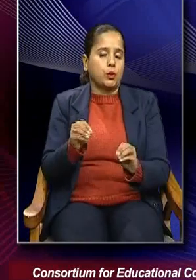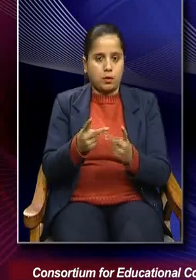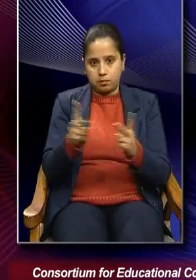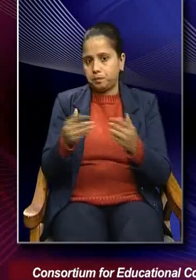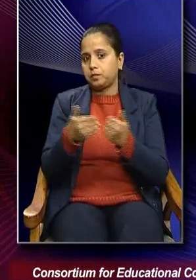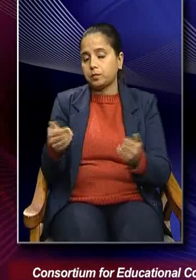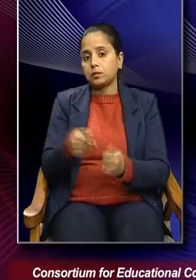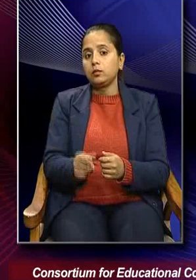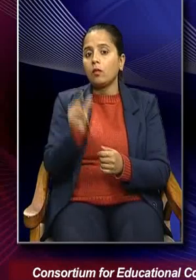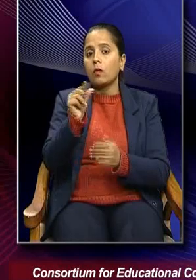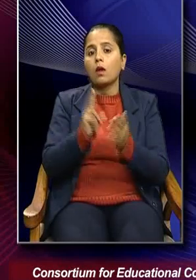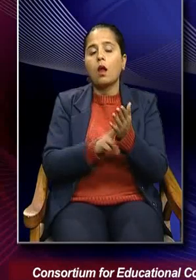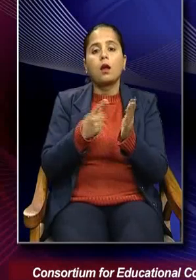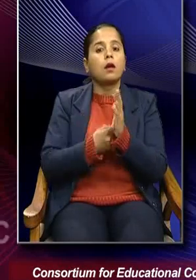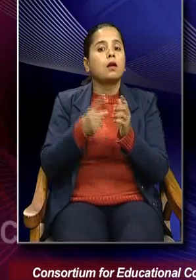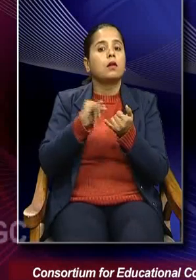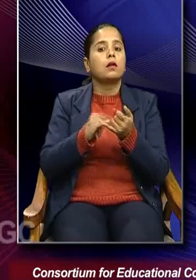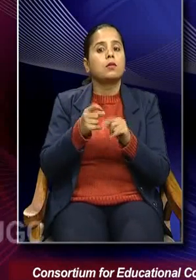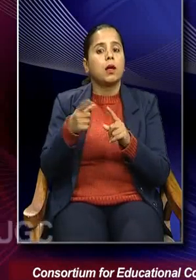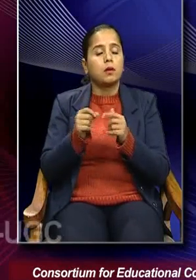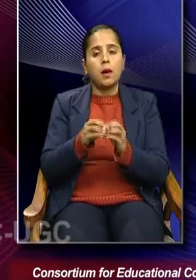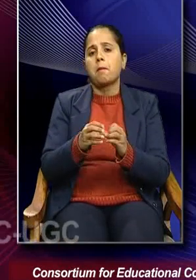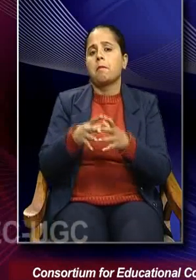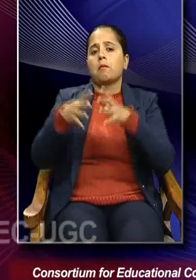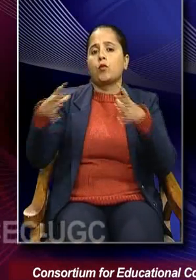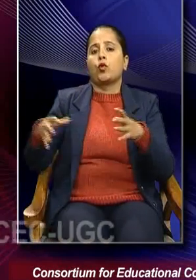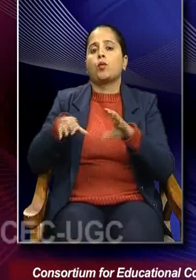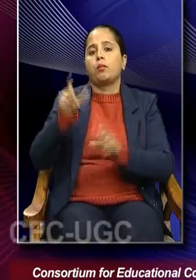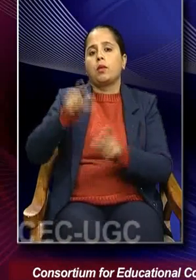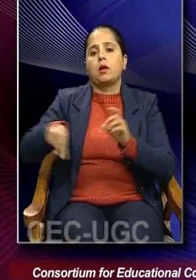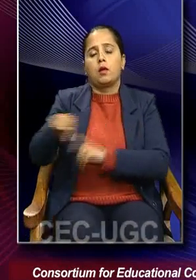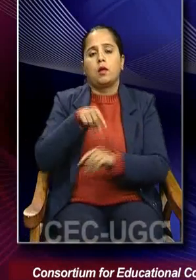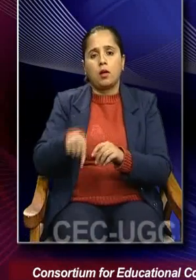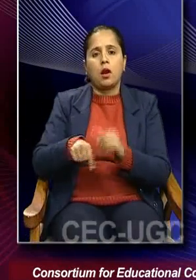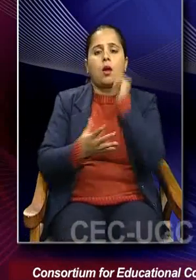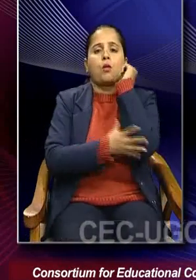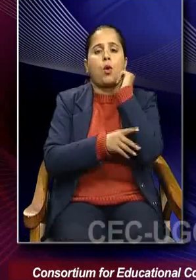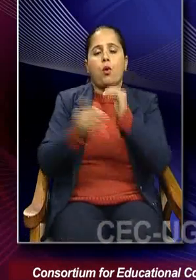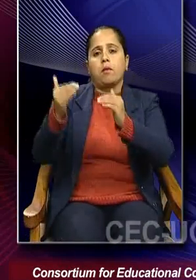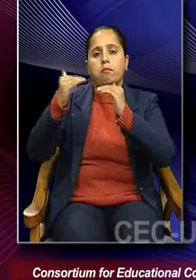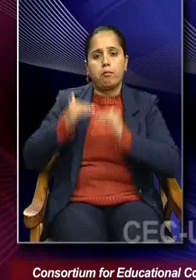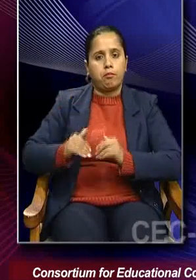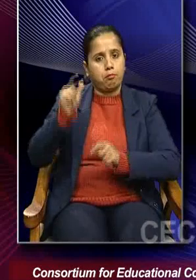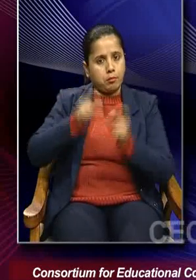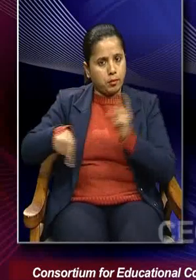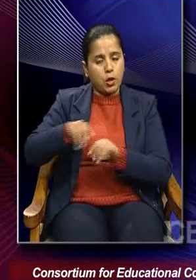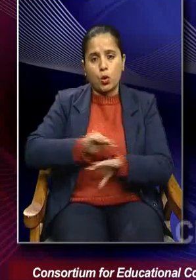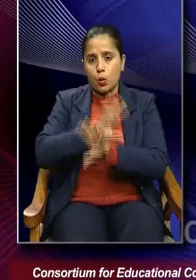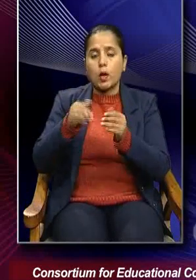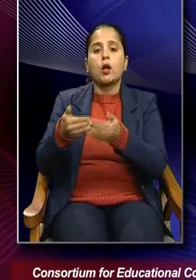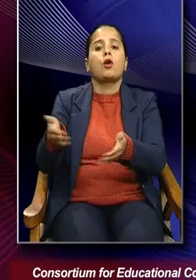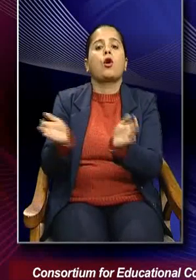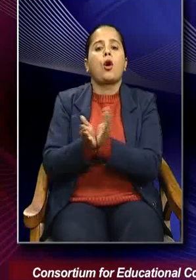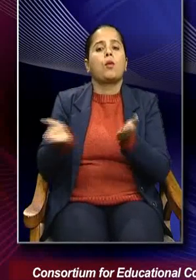Unrespectable includes large group of people falling below poverty line, entire community